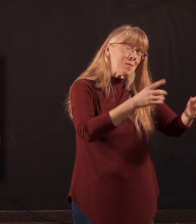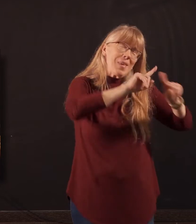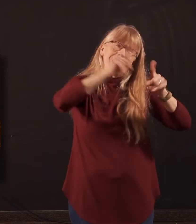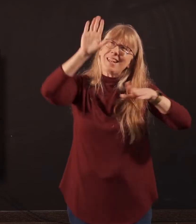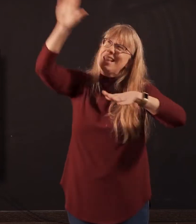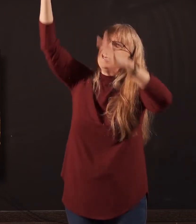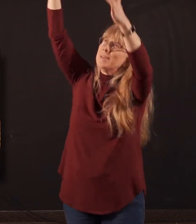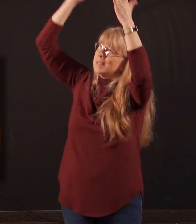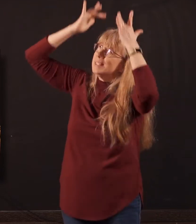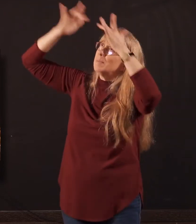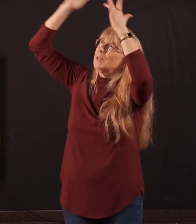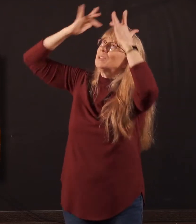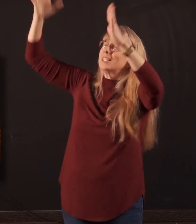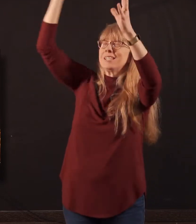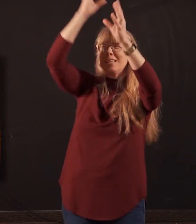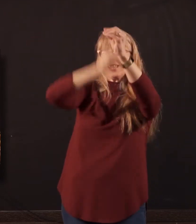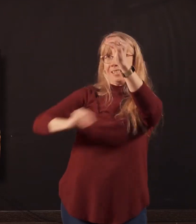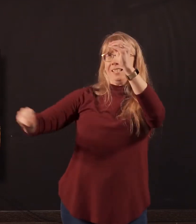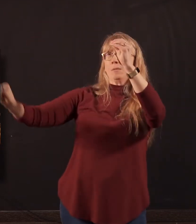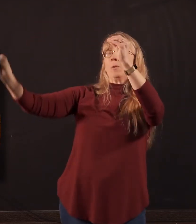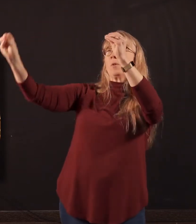many, His mercy is more.